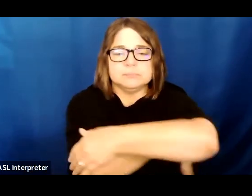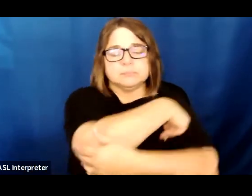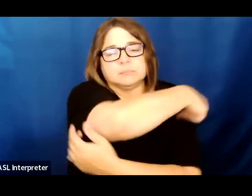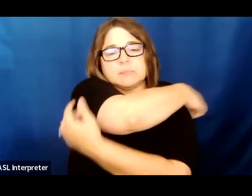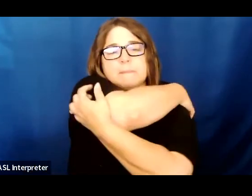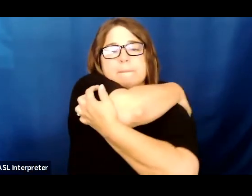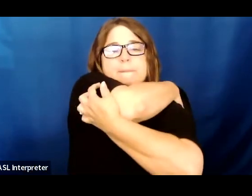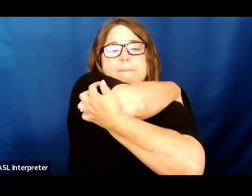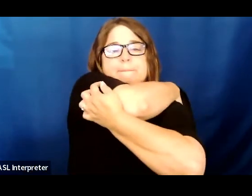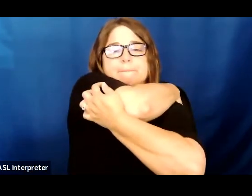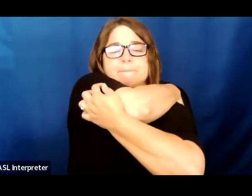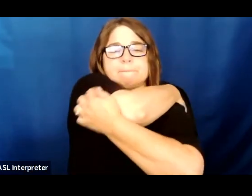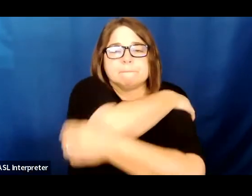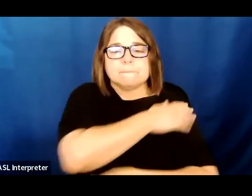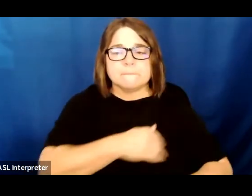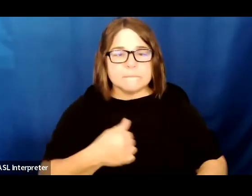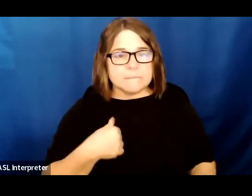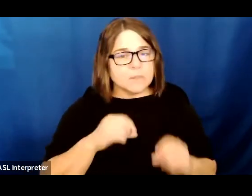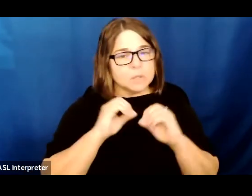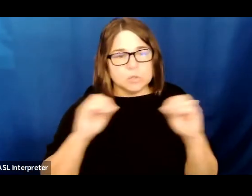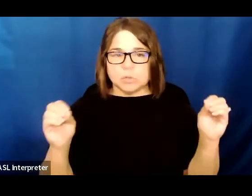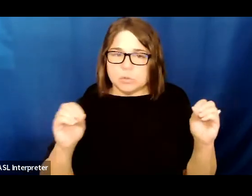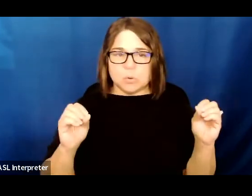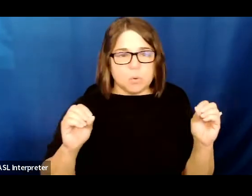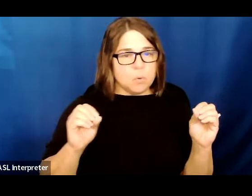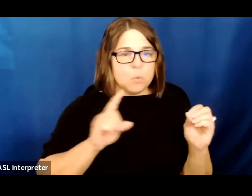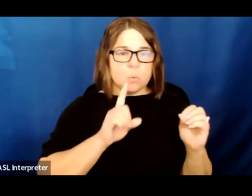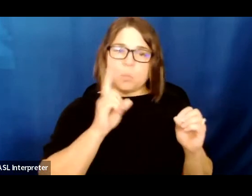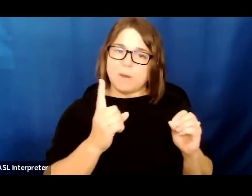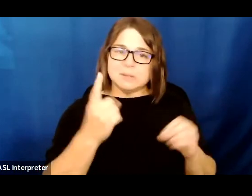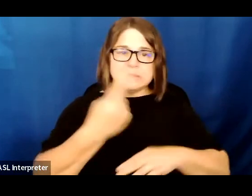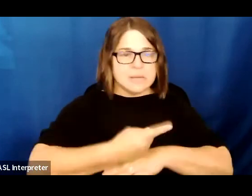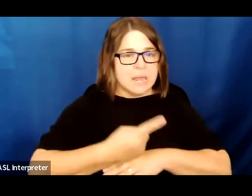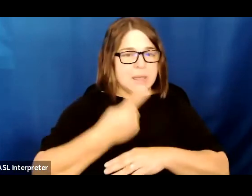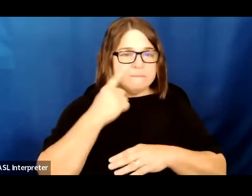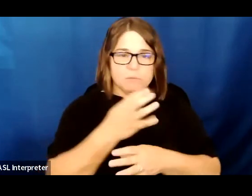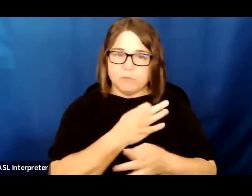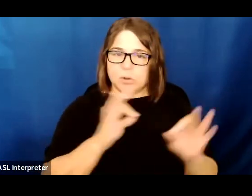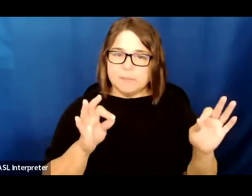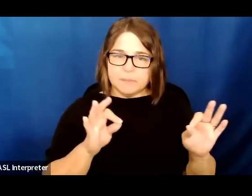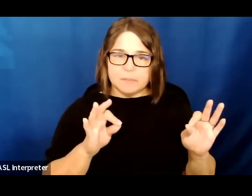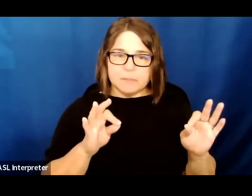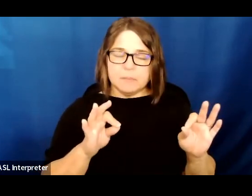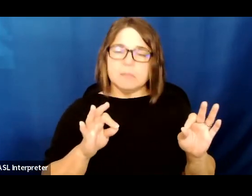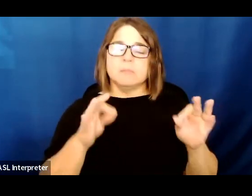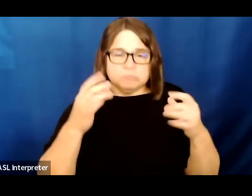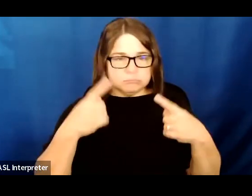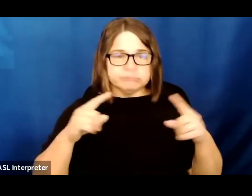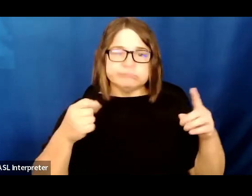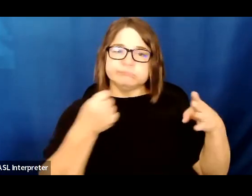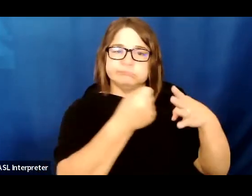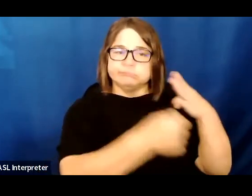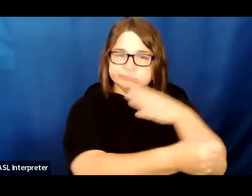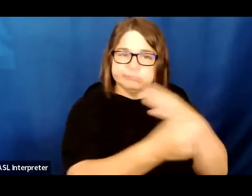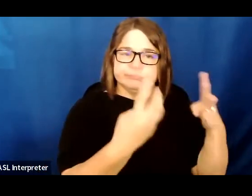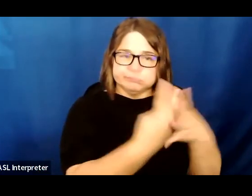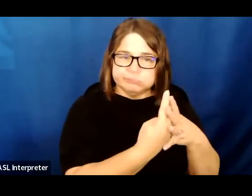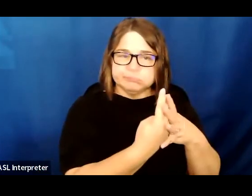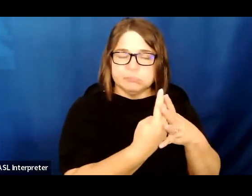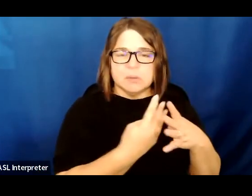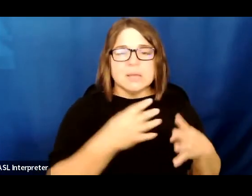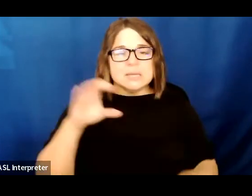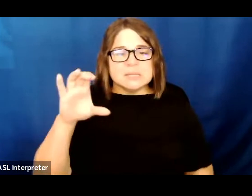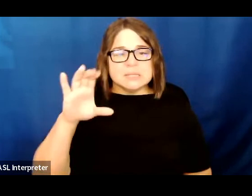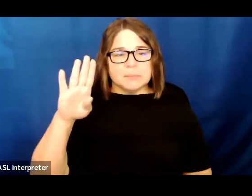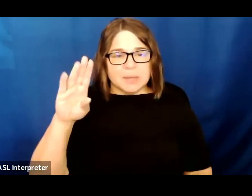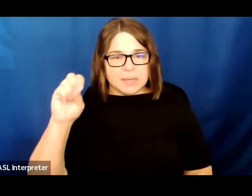day of freedom as a refugee claimant before I was placed in immigration detention. The CBSA officer